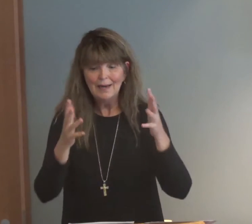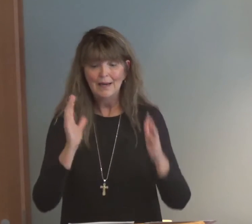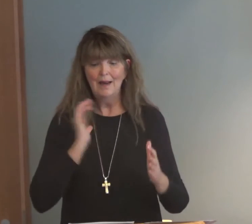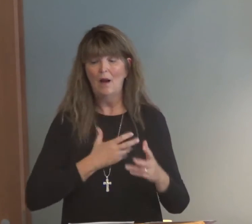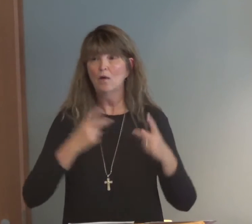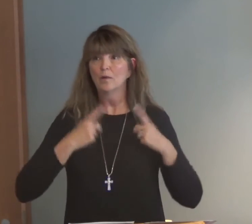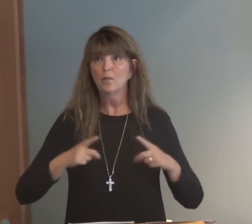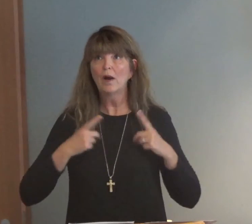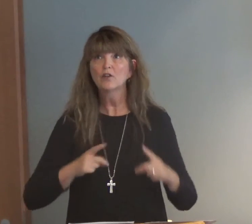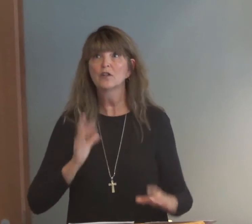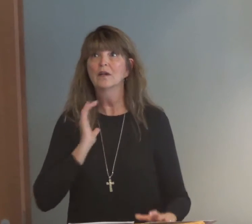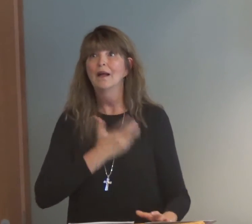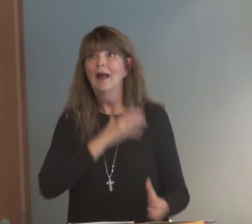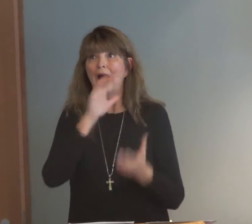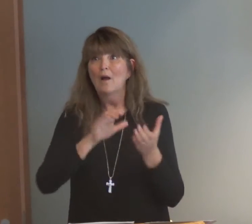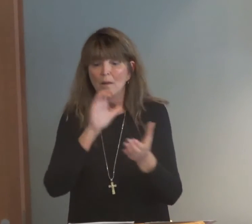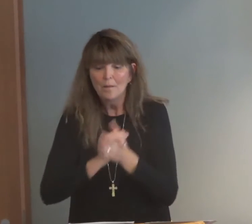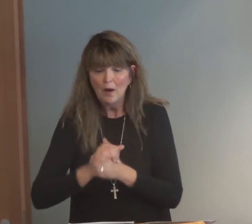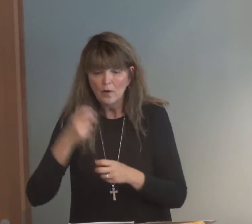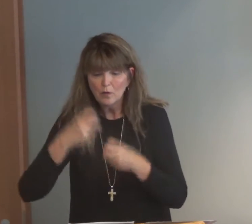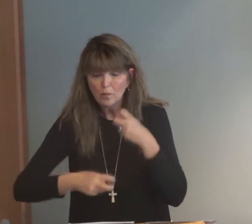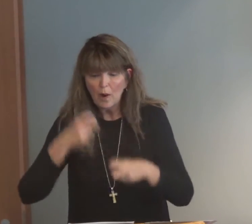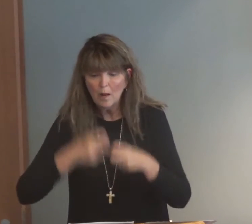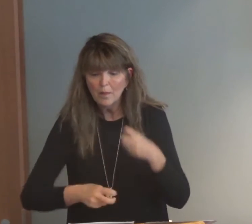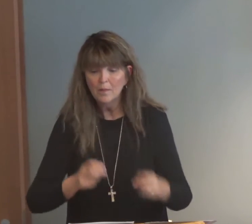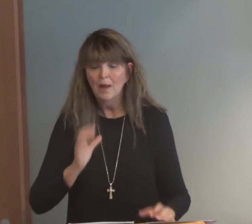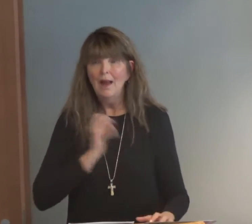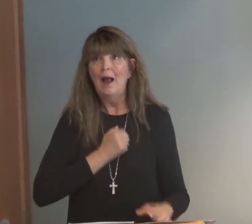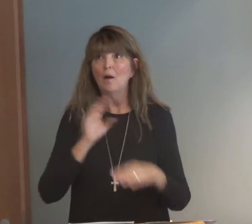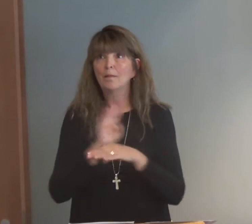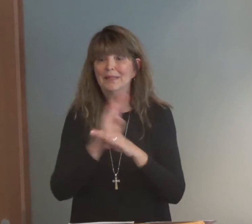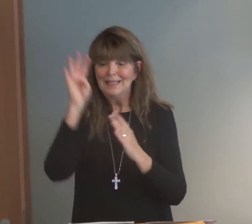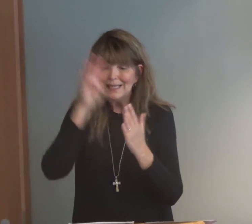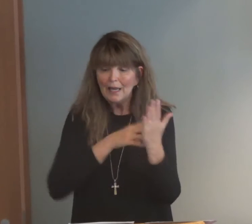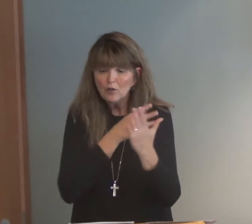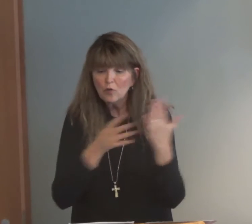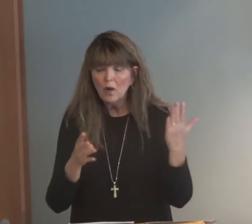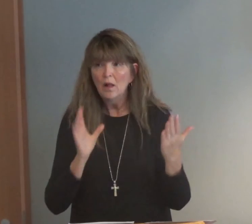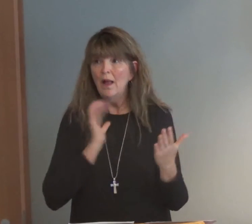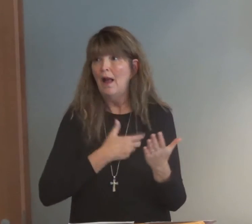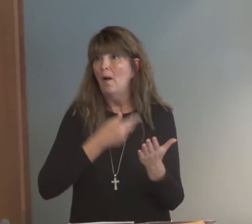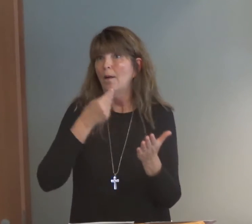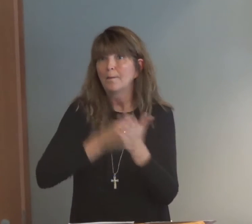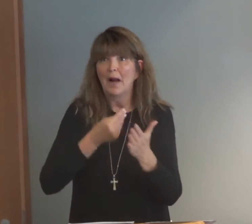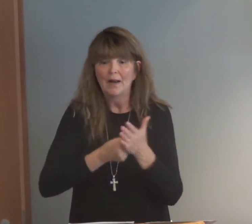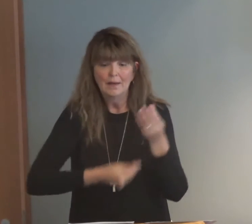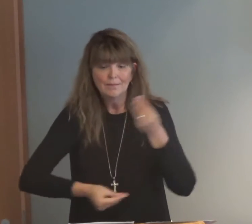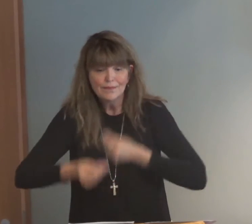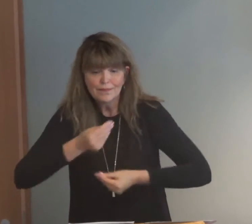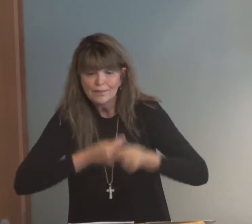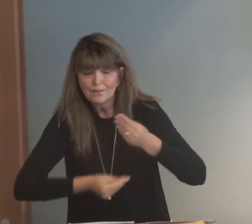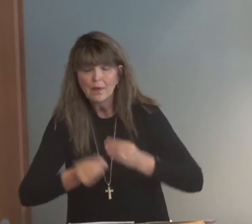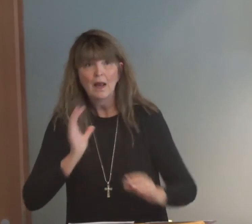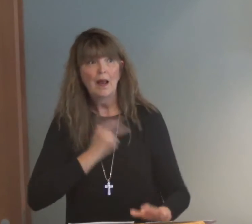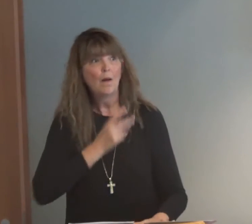our anxiety, our depression, our marriage issues, our busy schedules, our financial